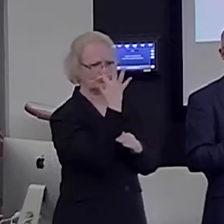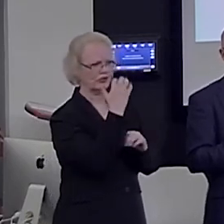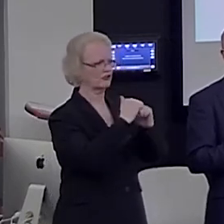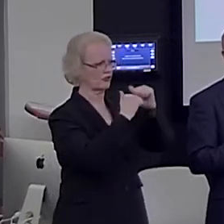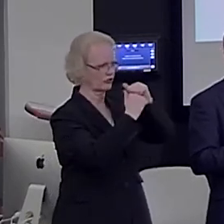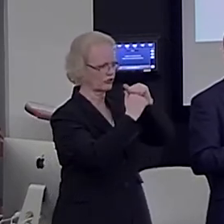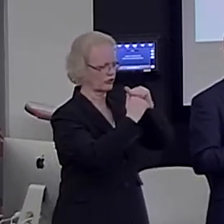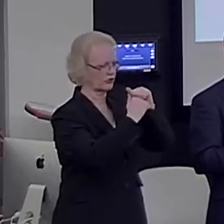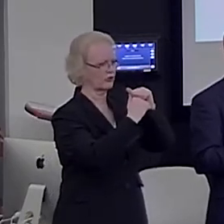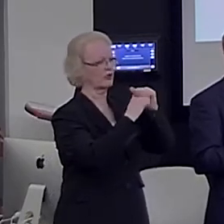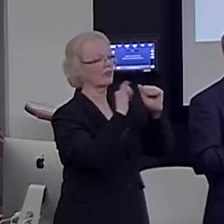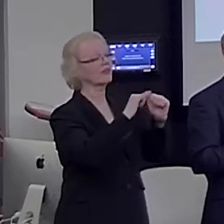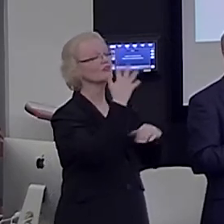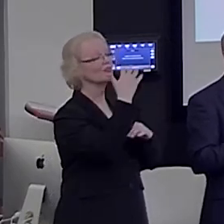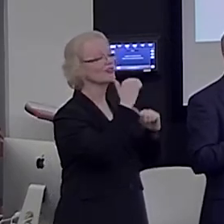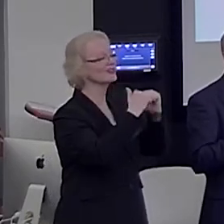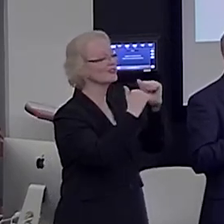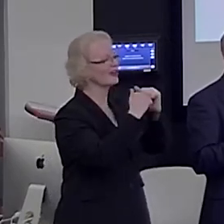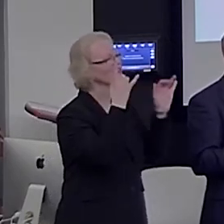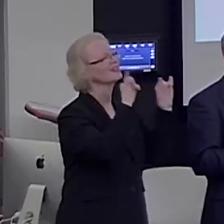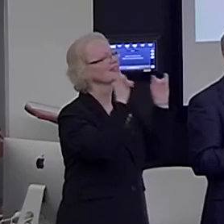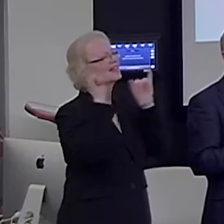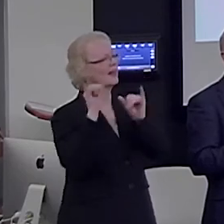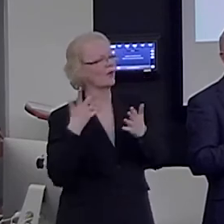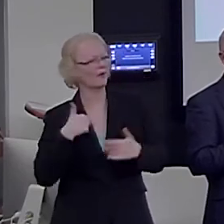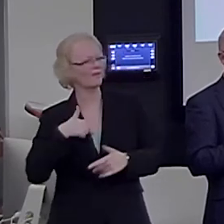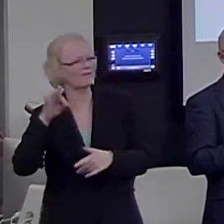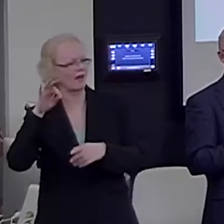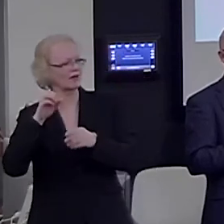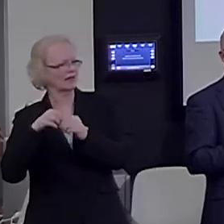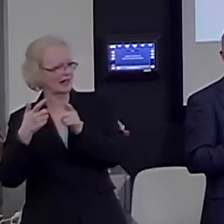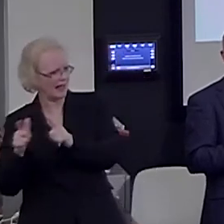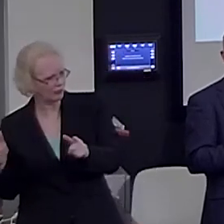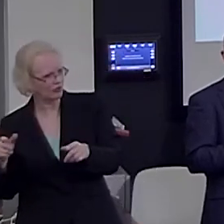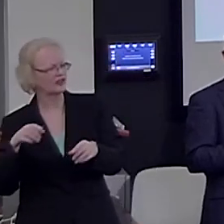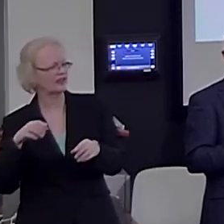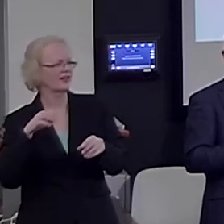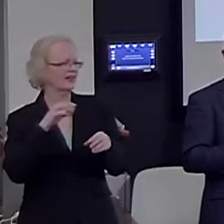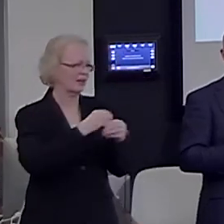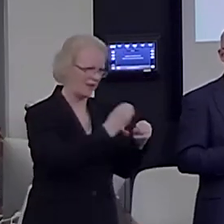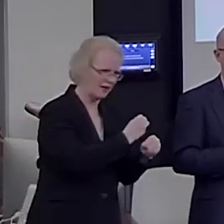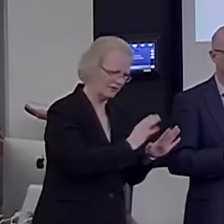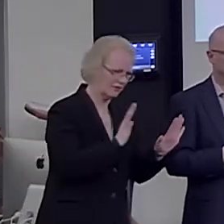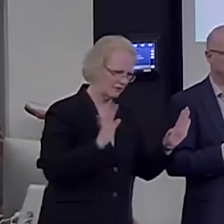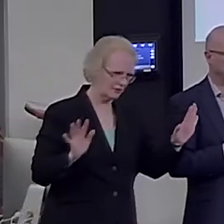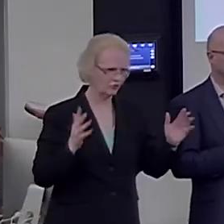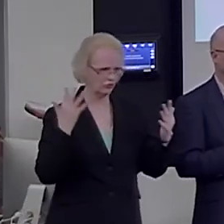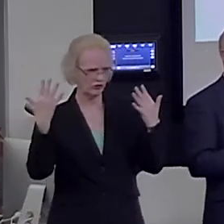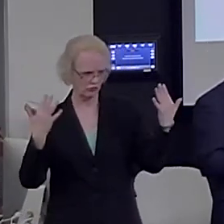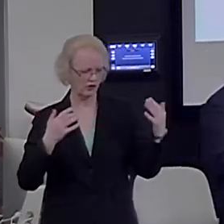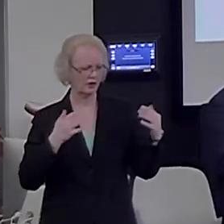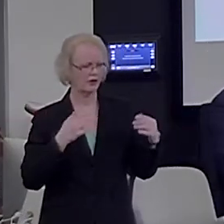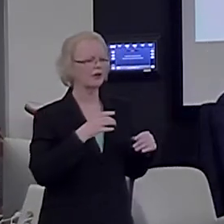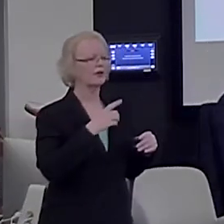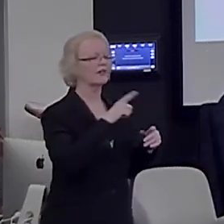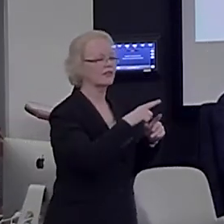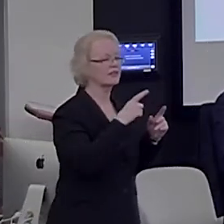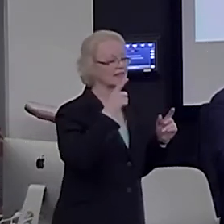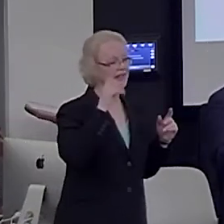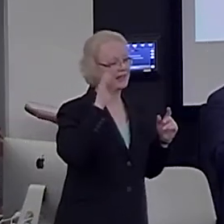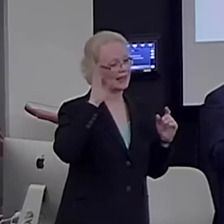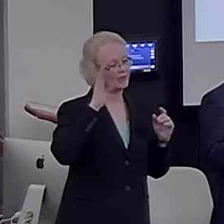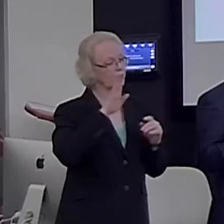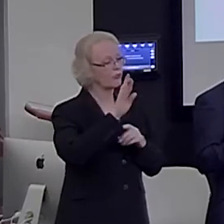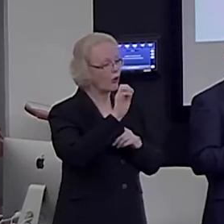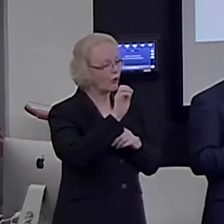find in language and in mathematics. So, it looks like this inferior frontal gyrus brokers area is already quite different,